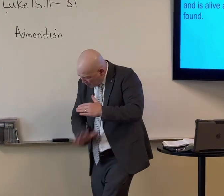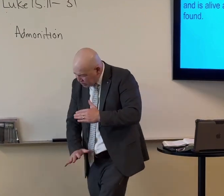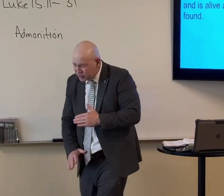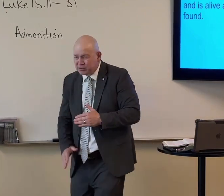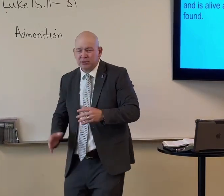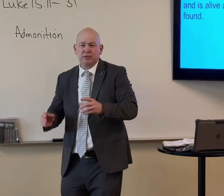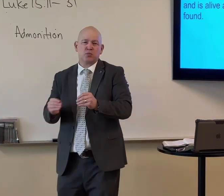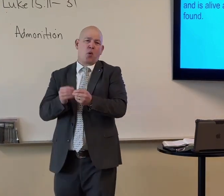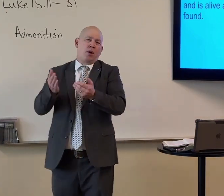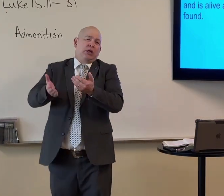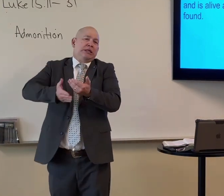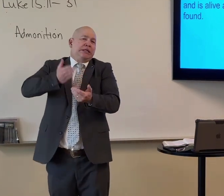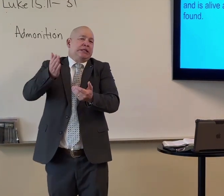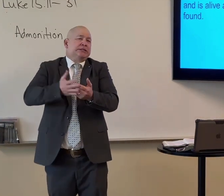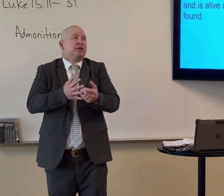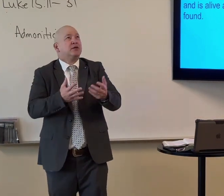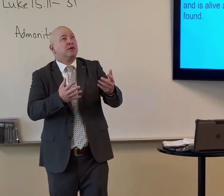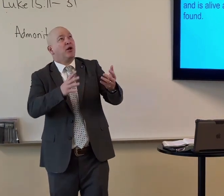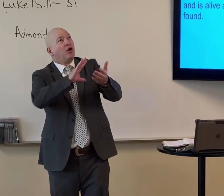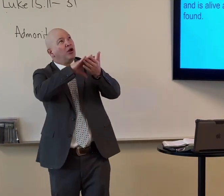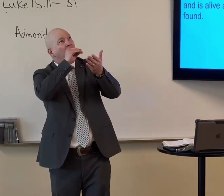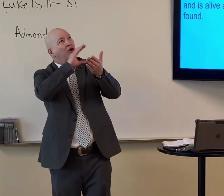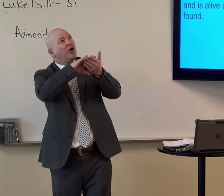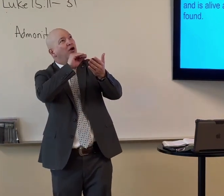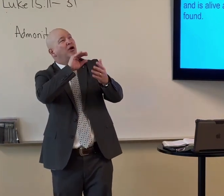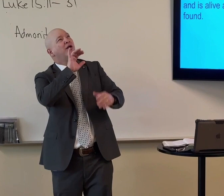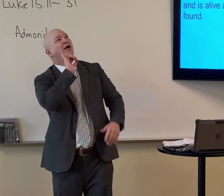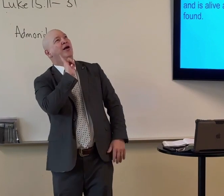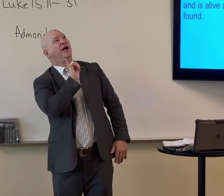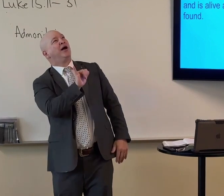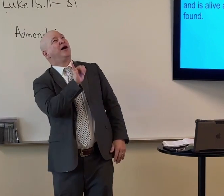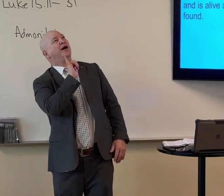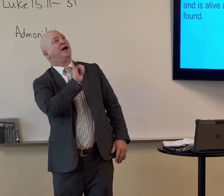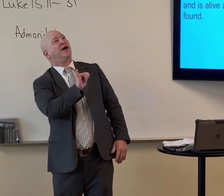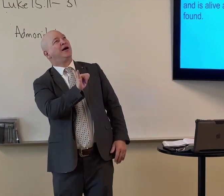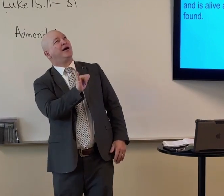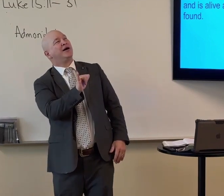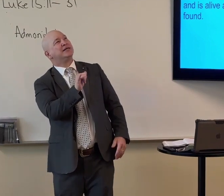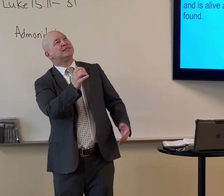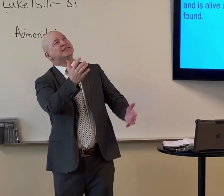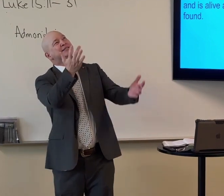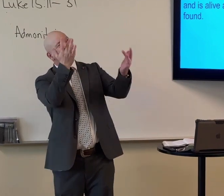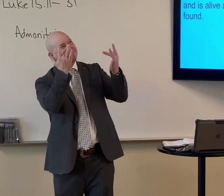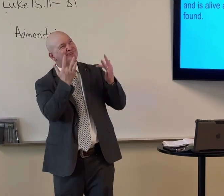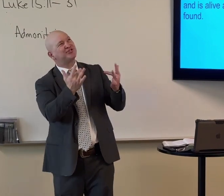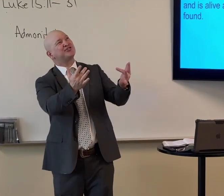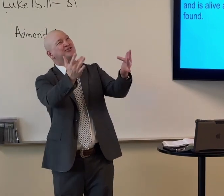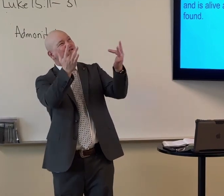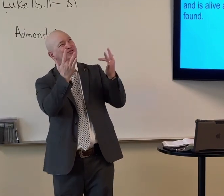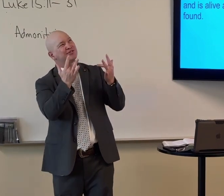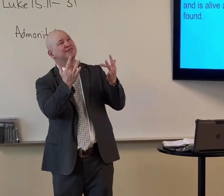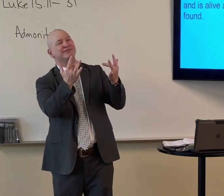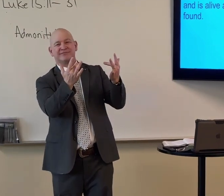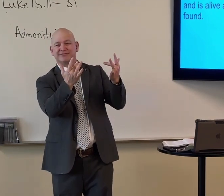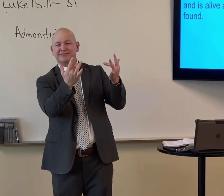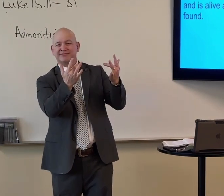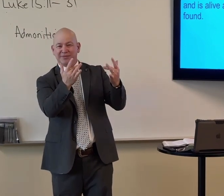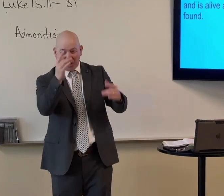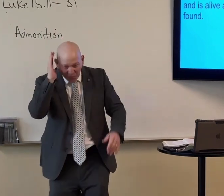If we humble ourselves, it's easier to learn. And he's, his lessons